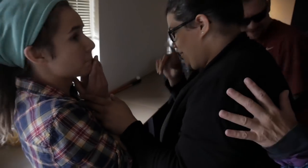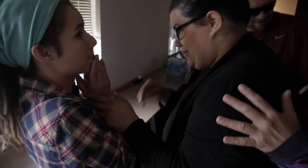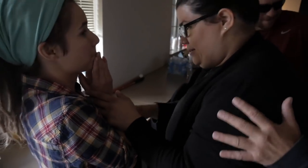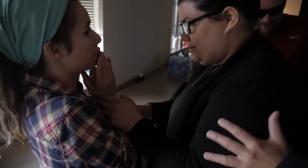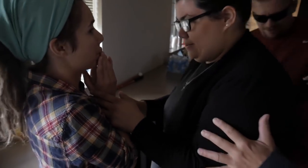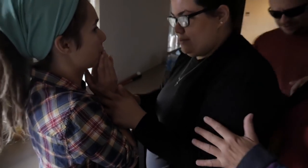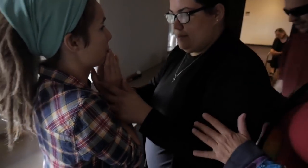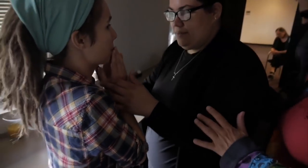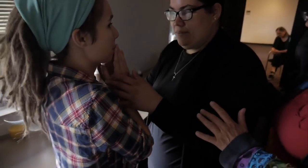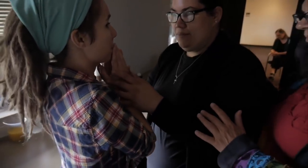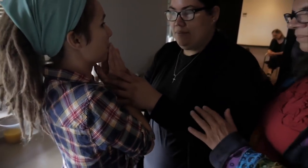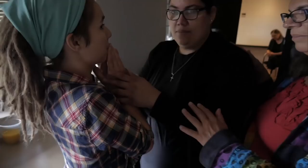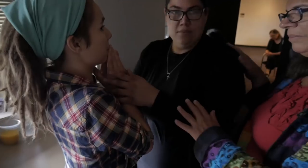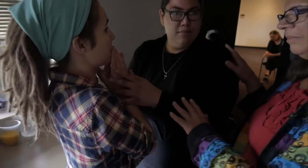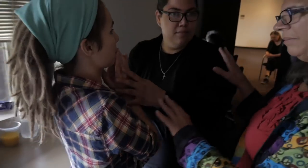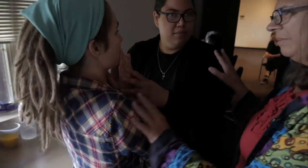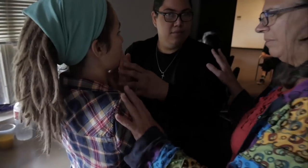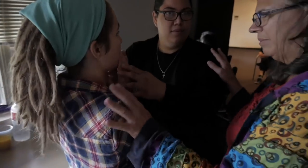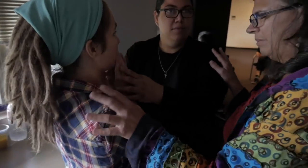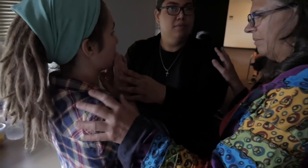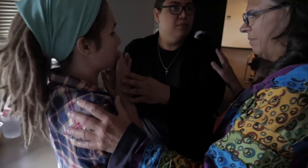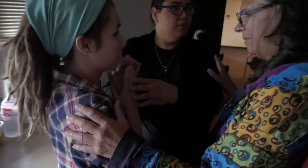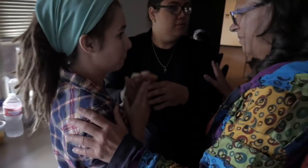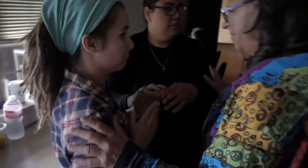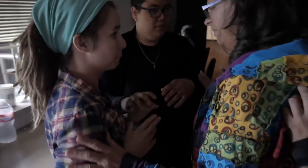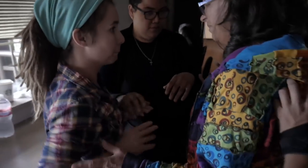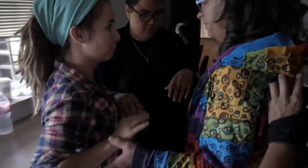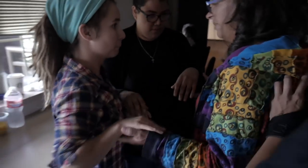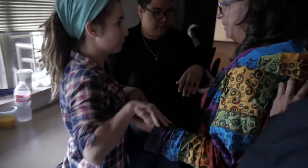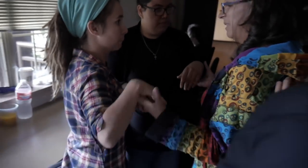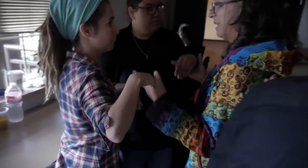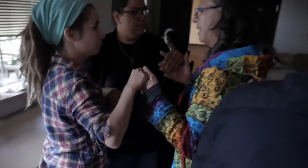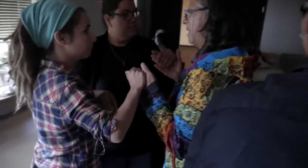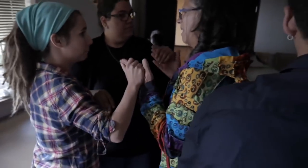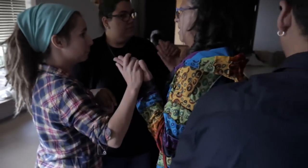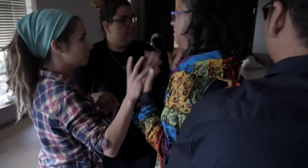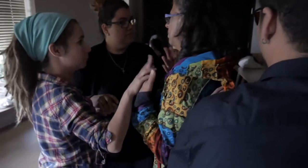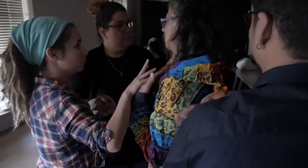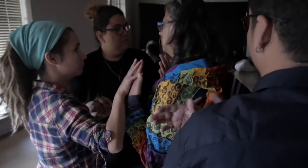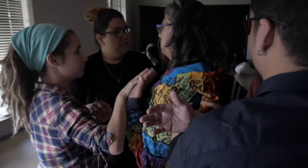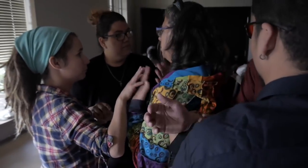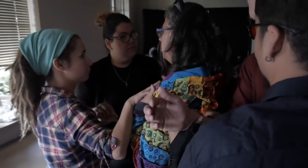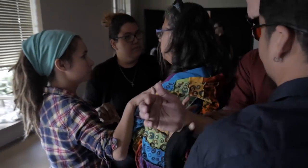Juliette's nurse, or nanny, became an important character for moving patrons along the story path.